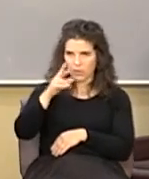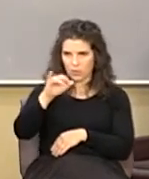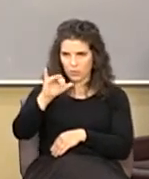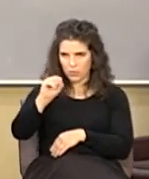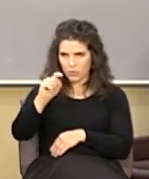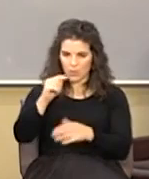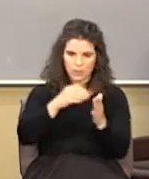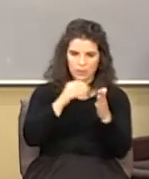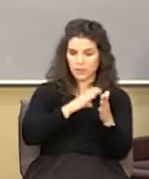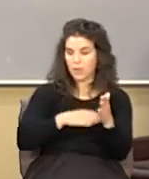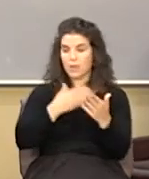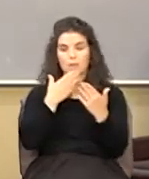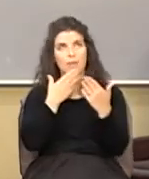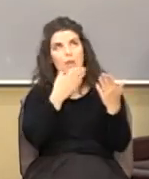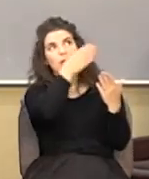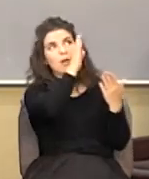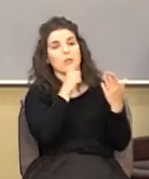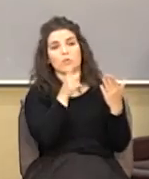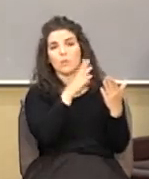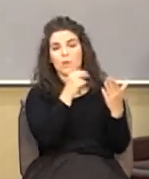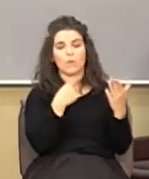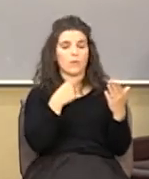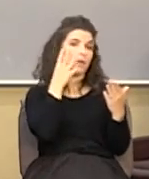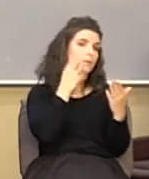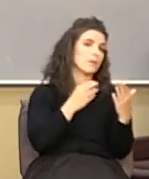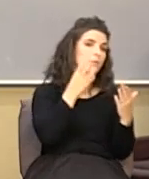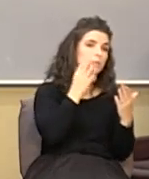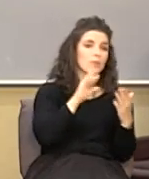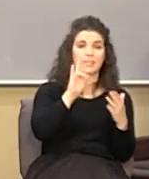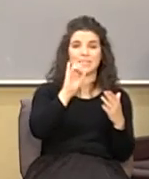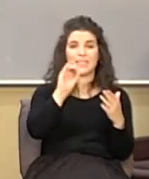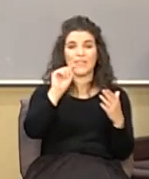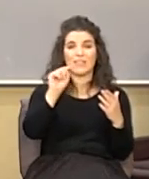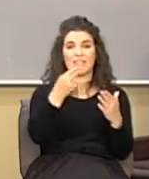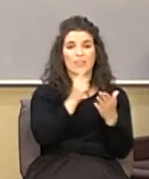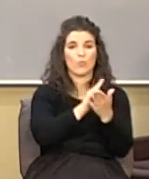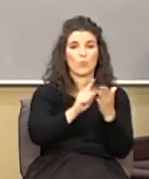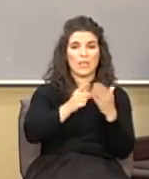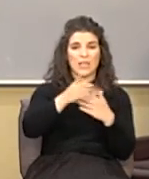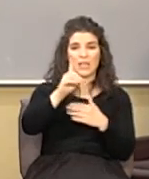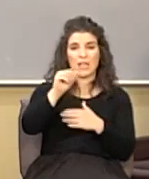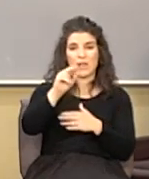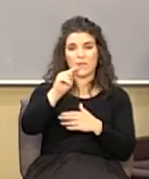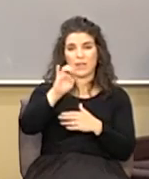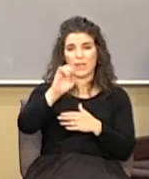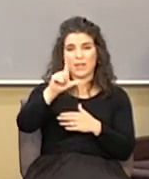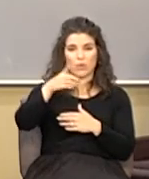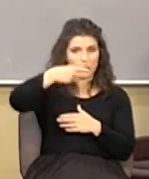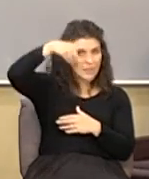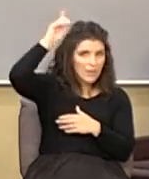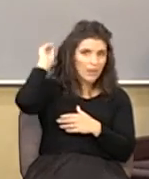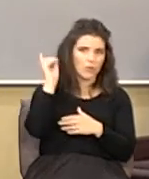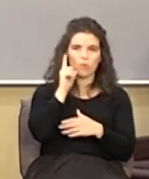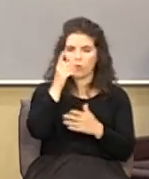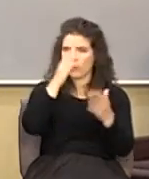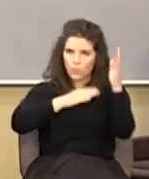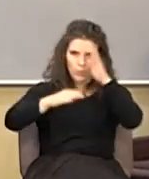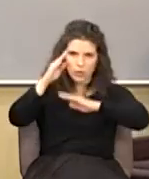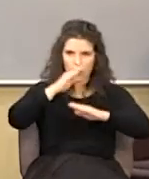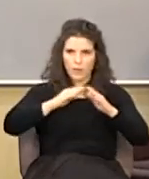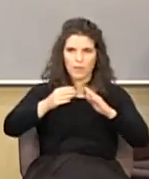thank God you and I aren't going to go through the seventh week of Daniel you don't have to worry about taking the mark of the beast you're not going to get